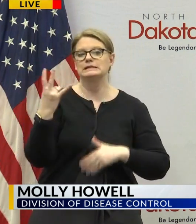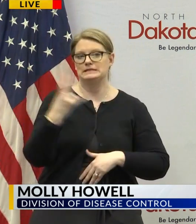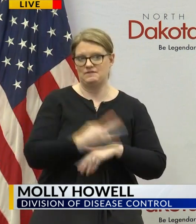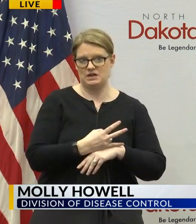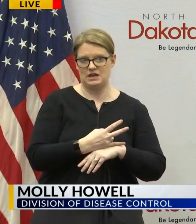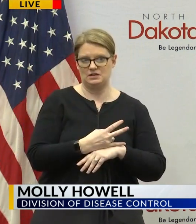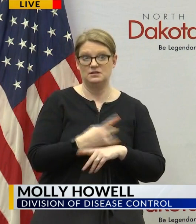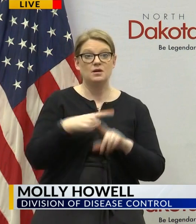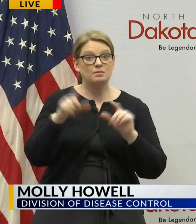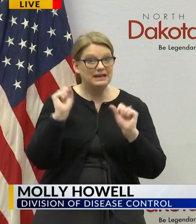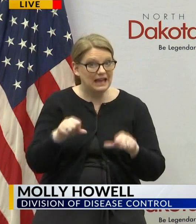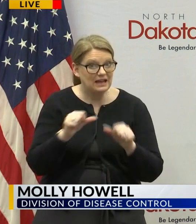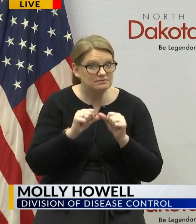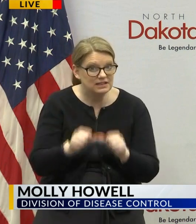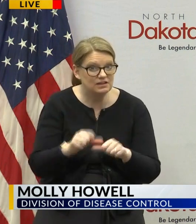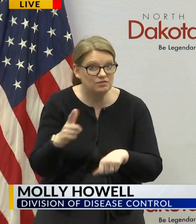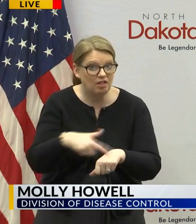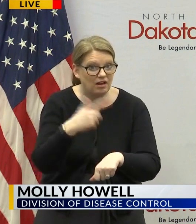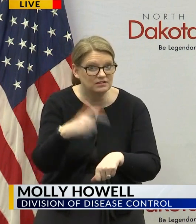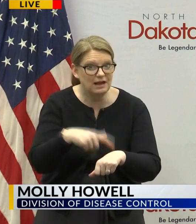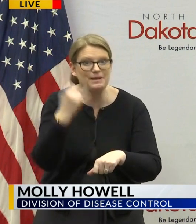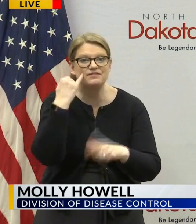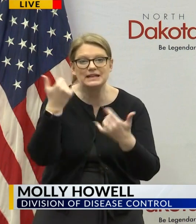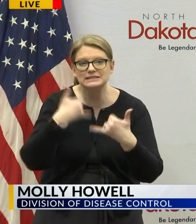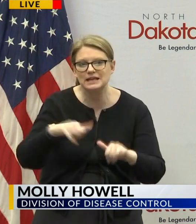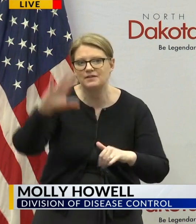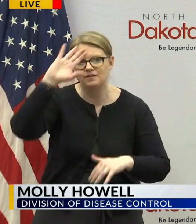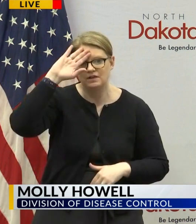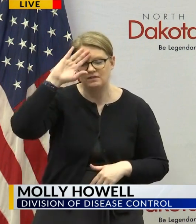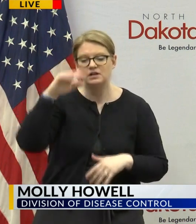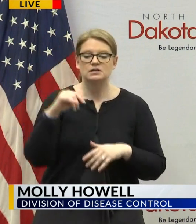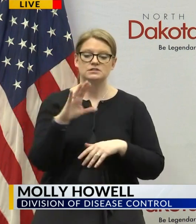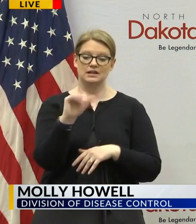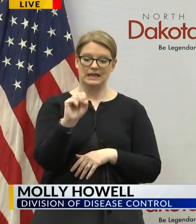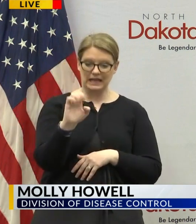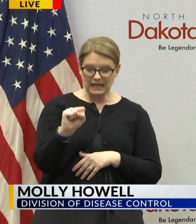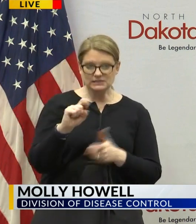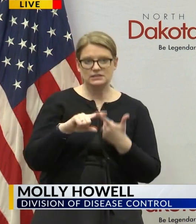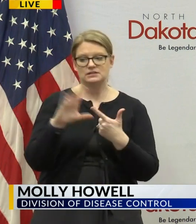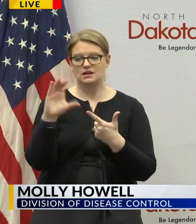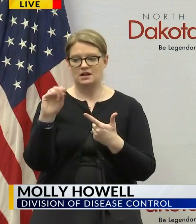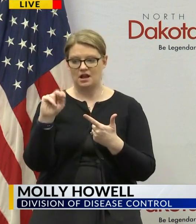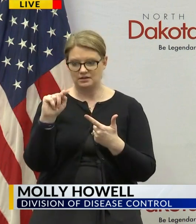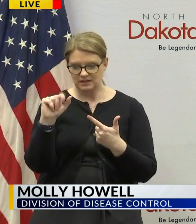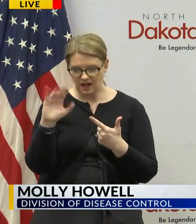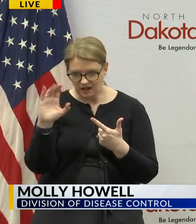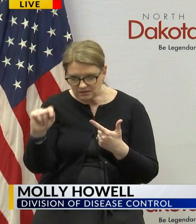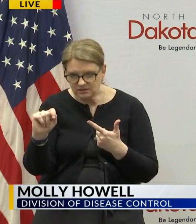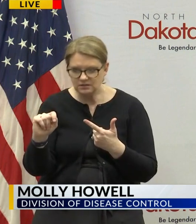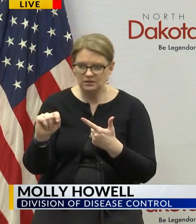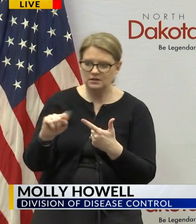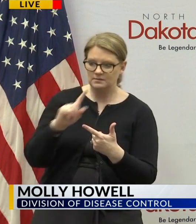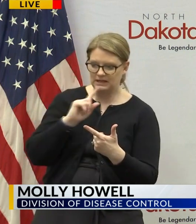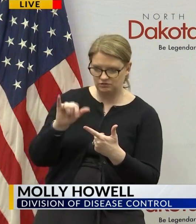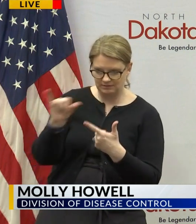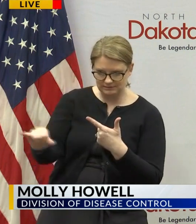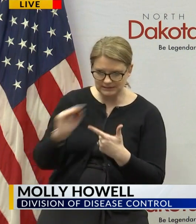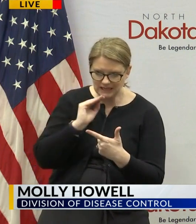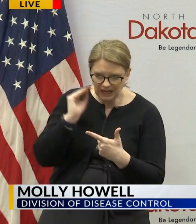so we follow up with the contacts and the cases and check for symptoms and make sure they're staying home